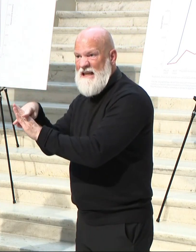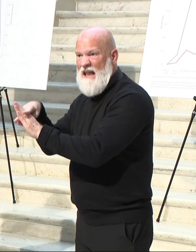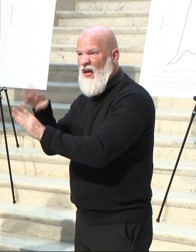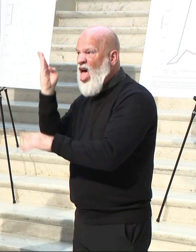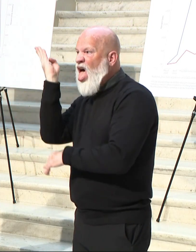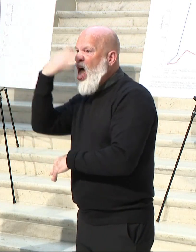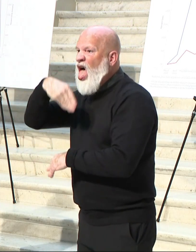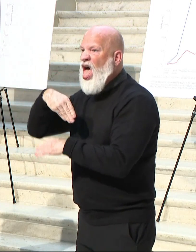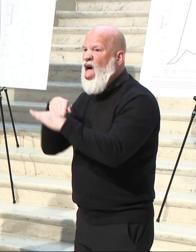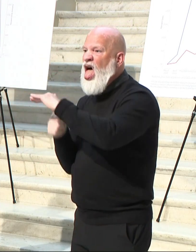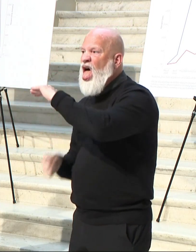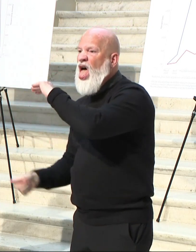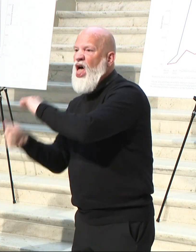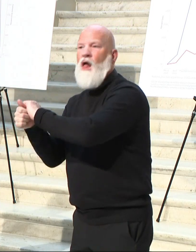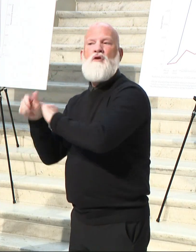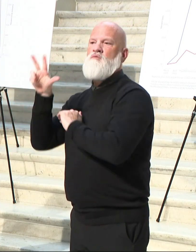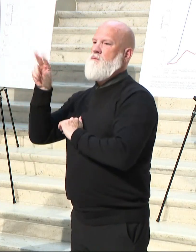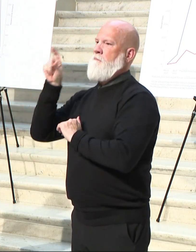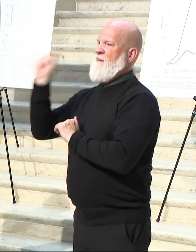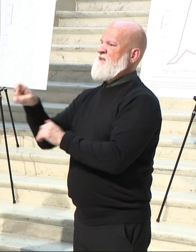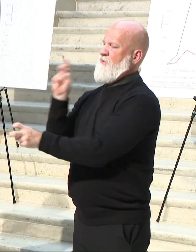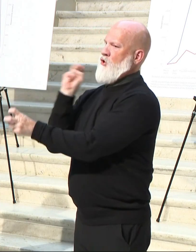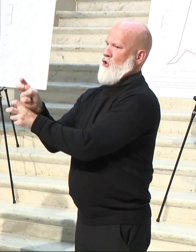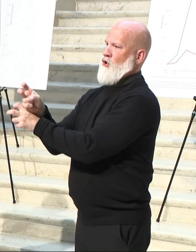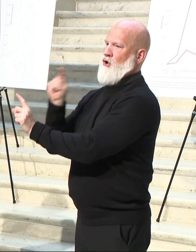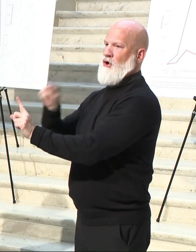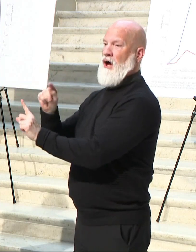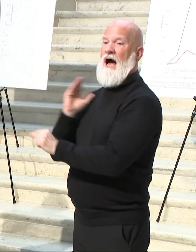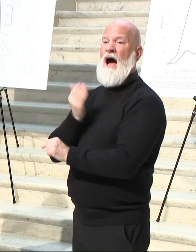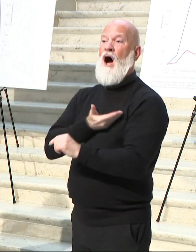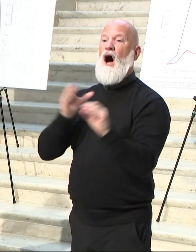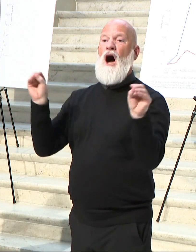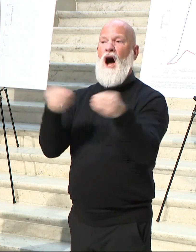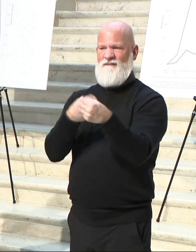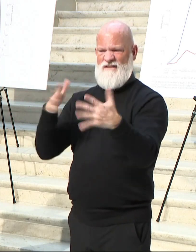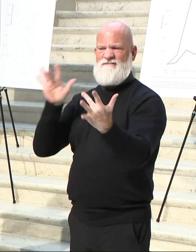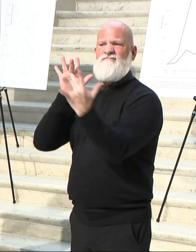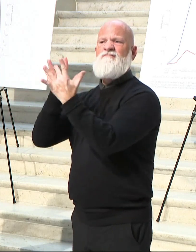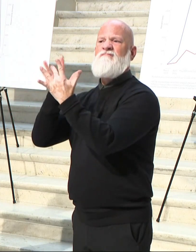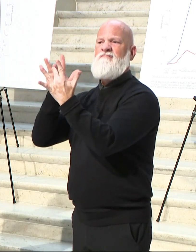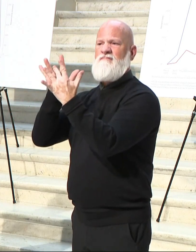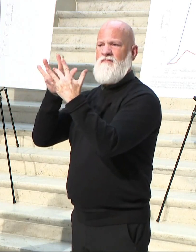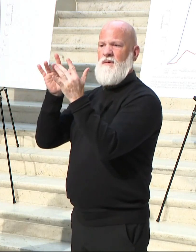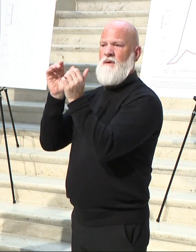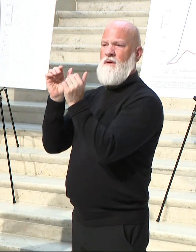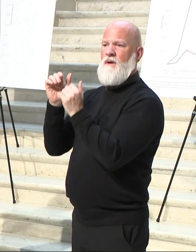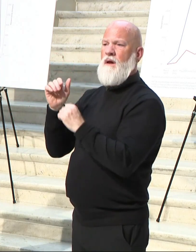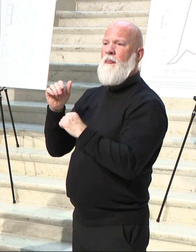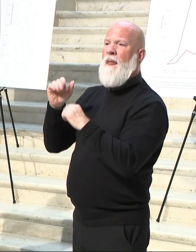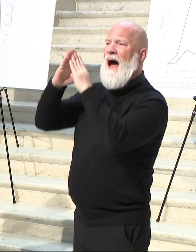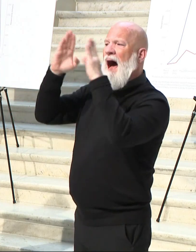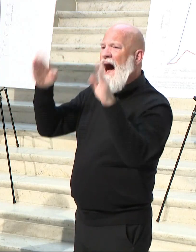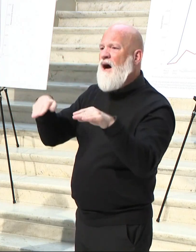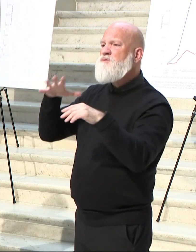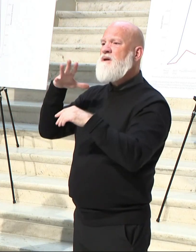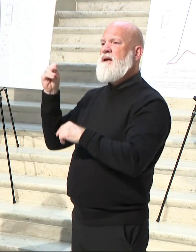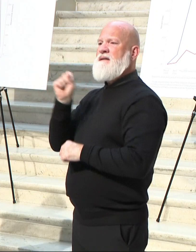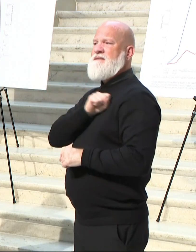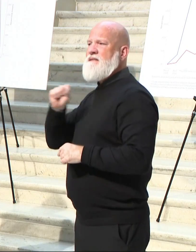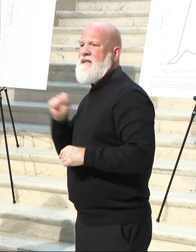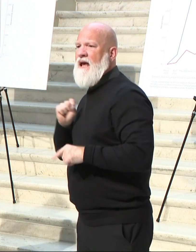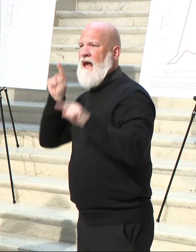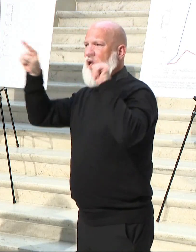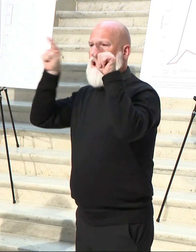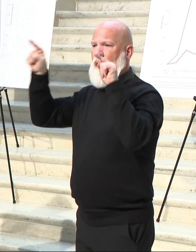50. Our office is staying in touch with the General Assembly on both parties in regards to this and we'll continue to do that as the